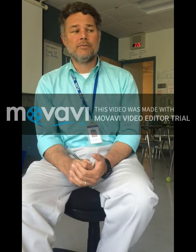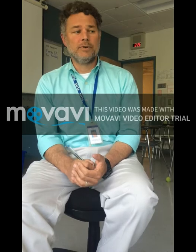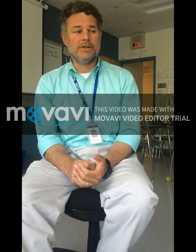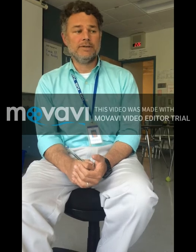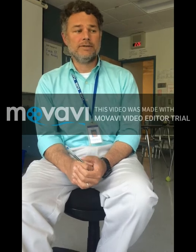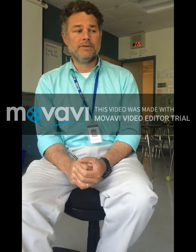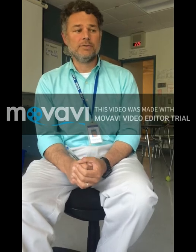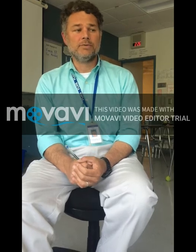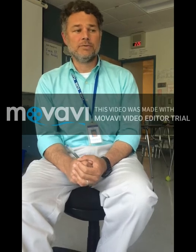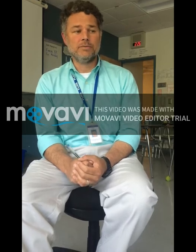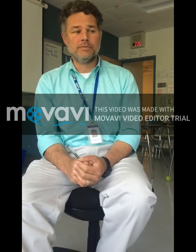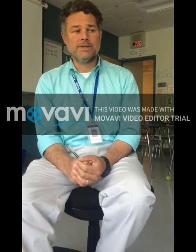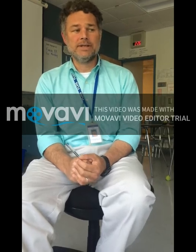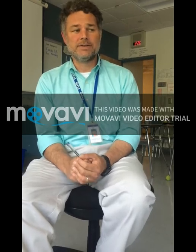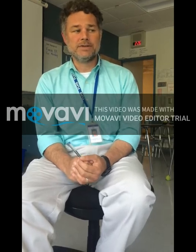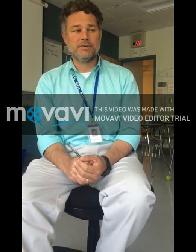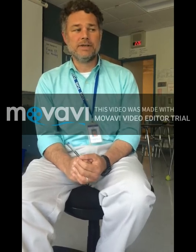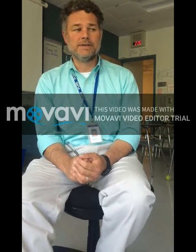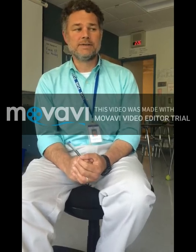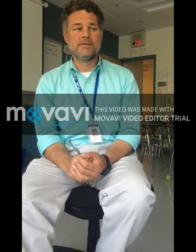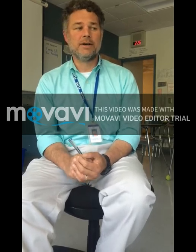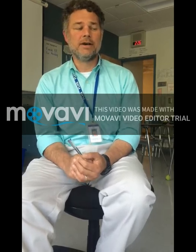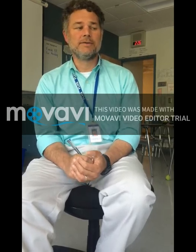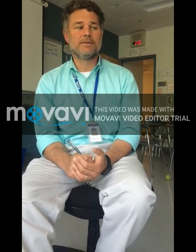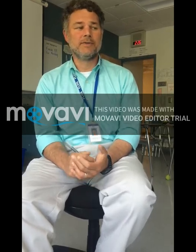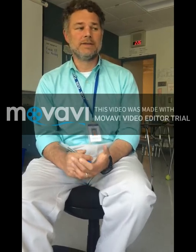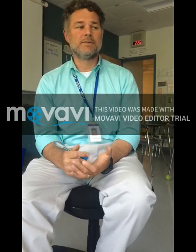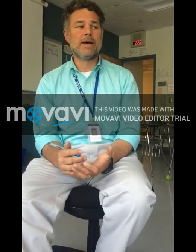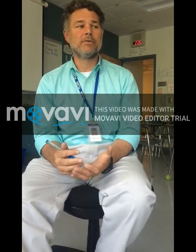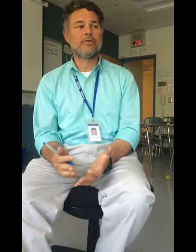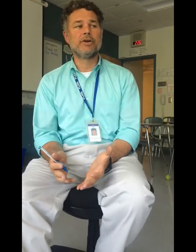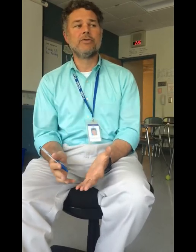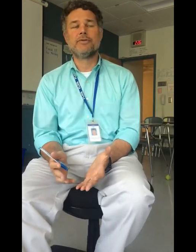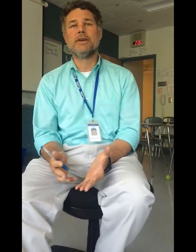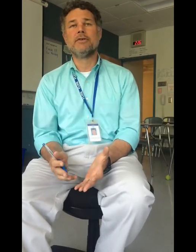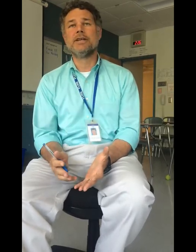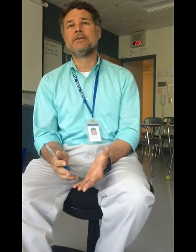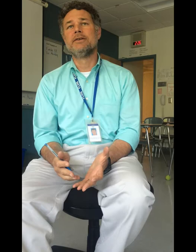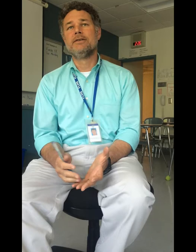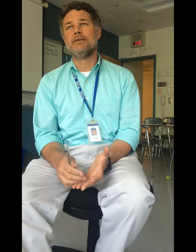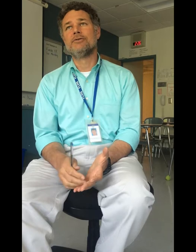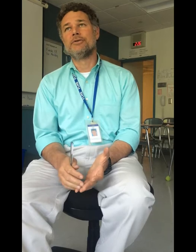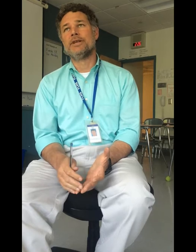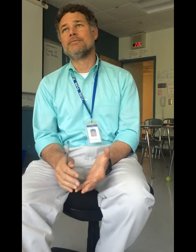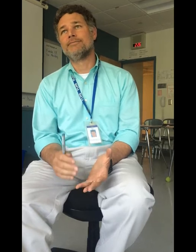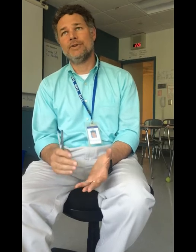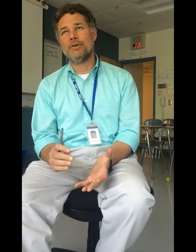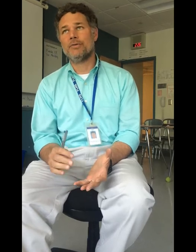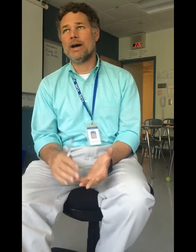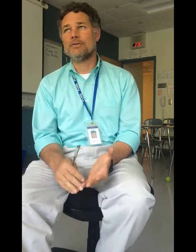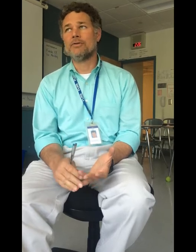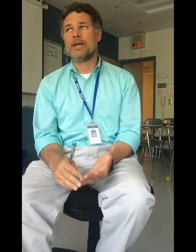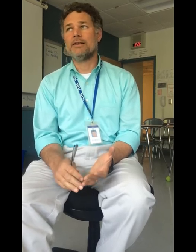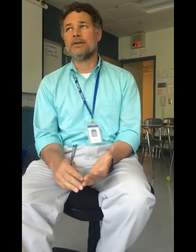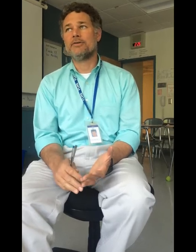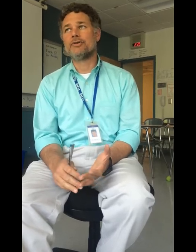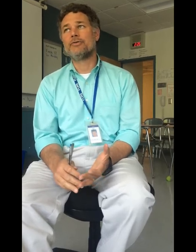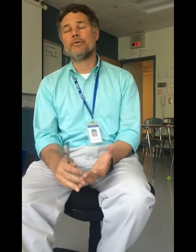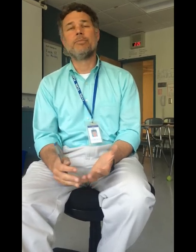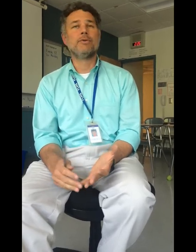we do teach students some things about critical theory, including, you know, how to look at literature through a